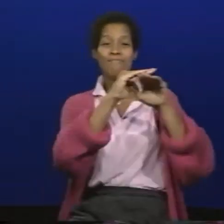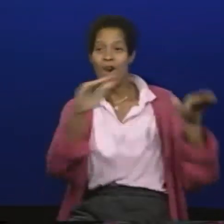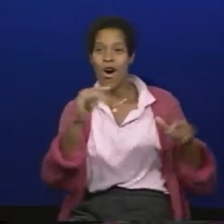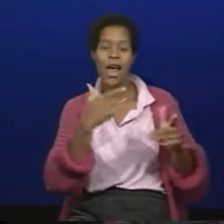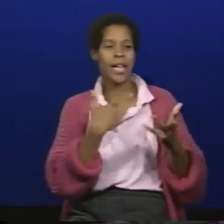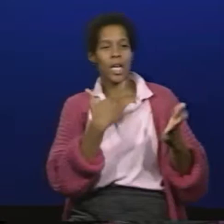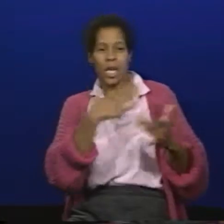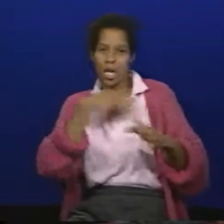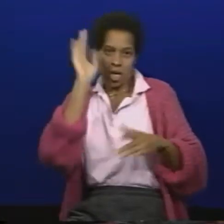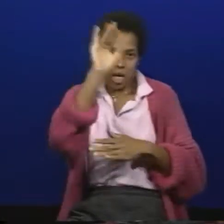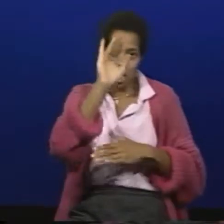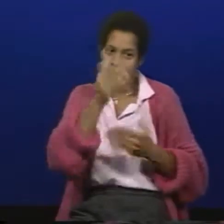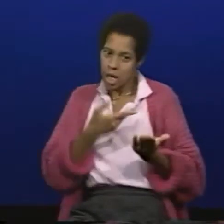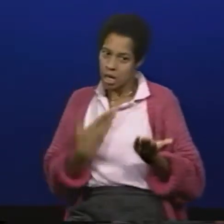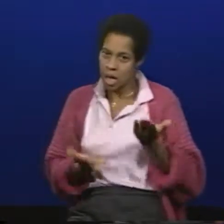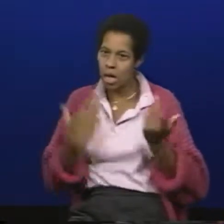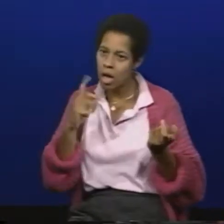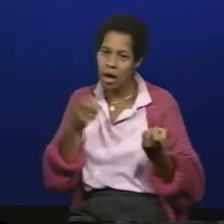kids because of the interaction that I have